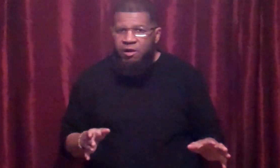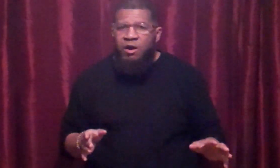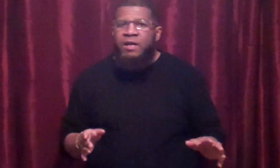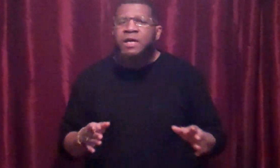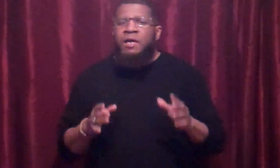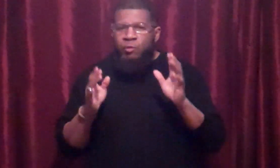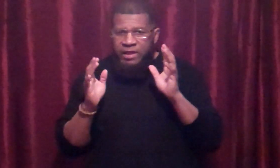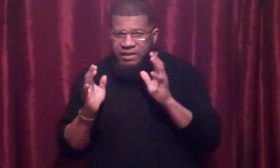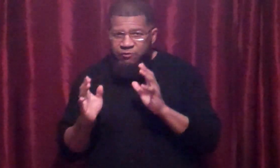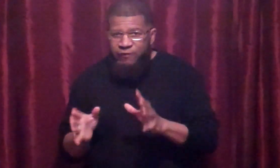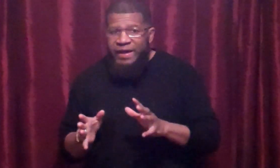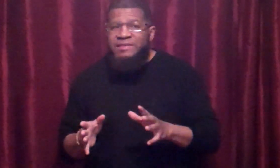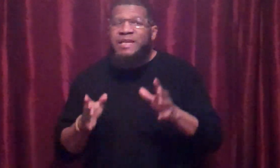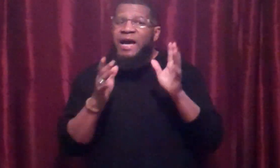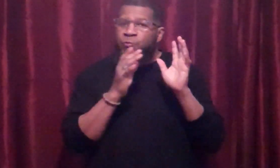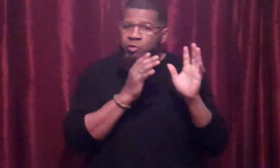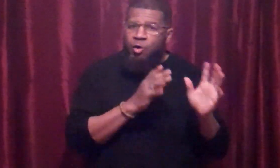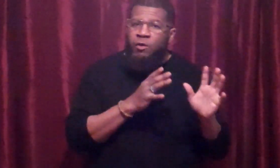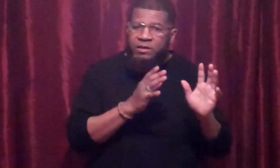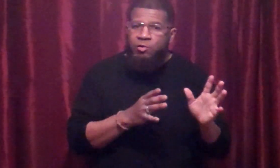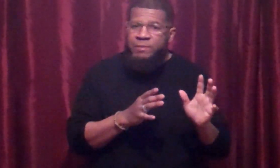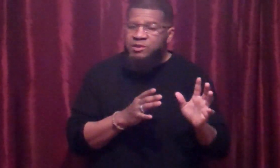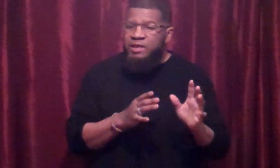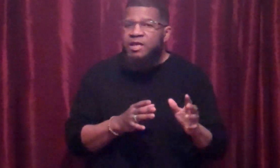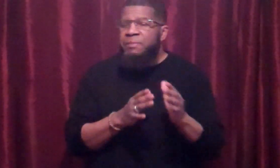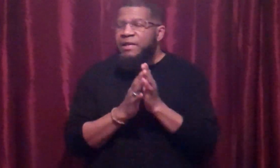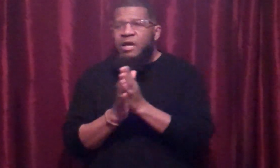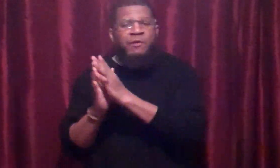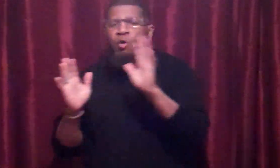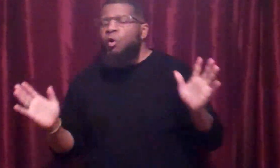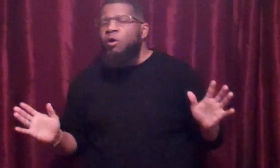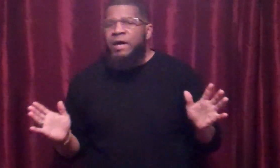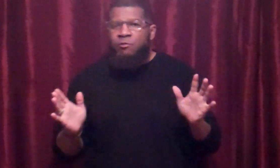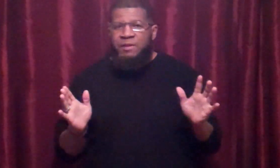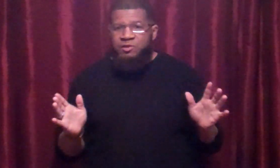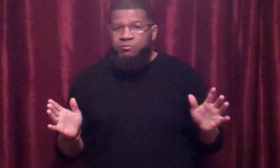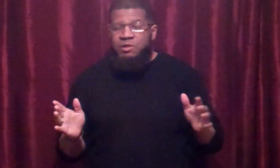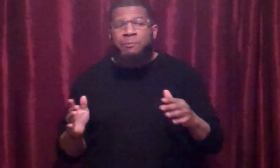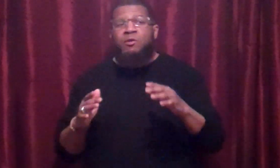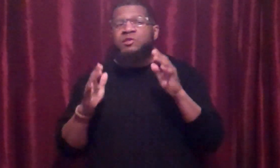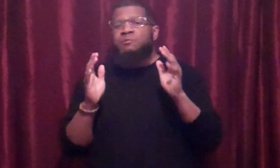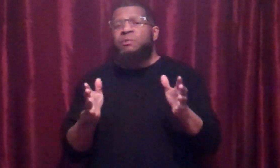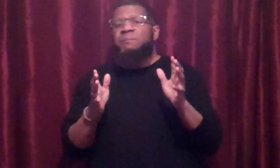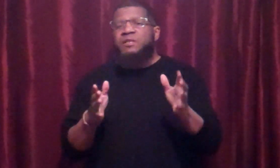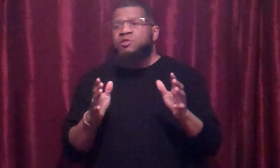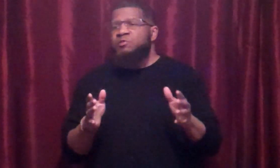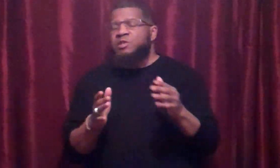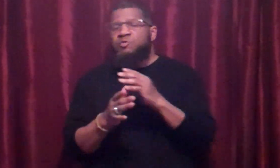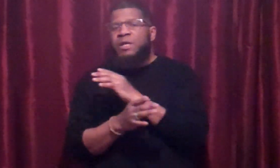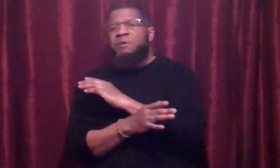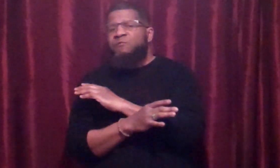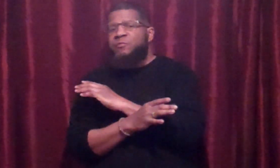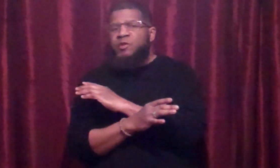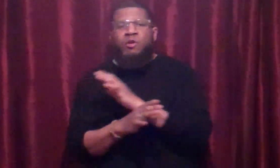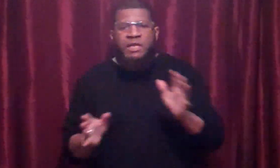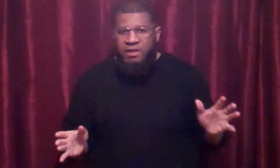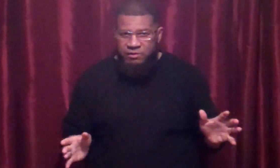are. When they get advanced, I will go a little bit to the head, but I never go all out with my students. One of my students can train with me for 30 years,